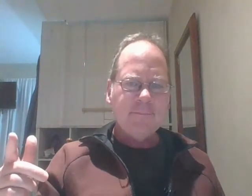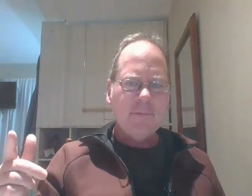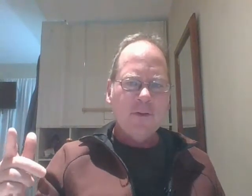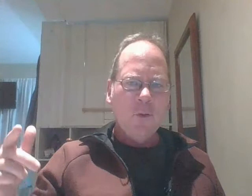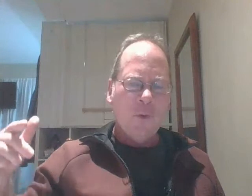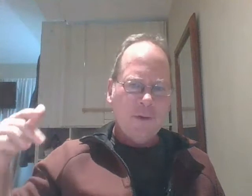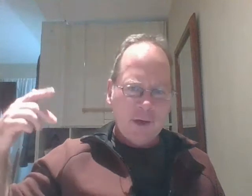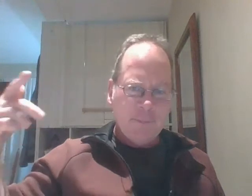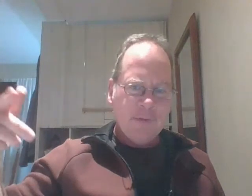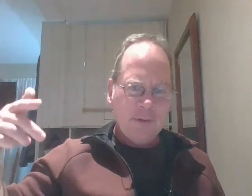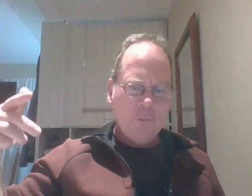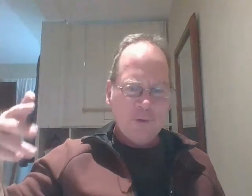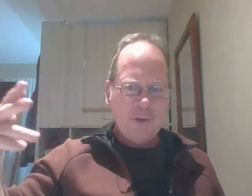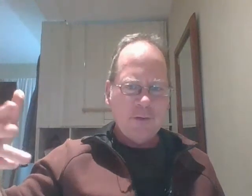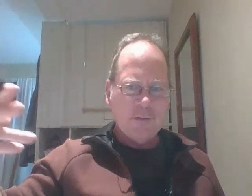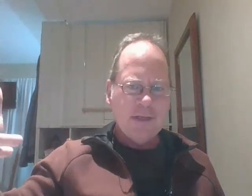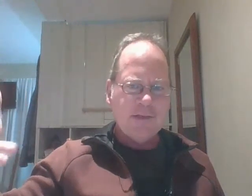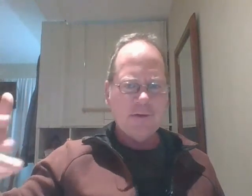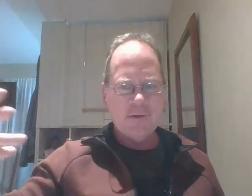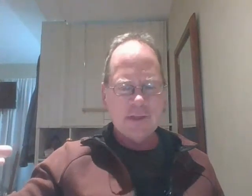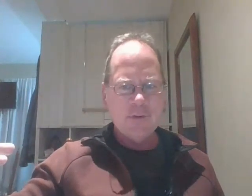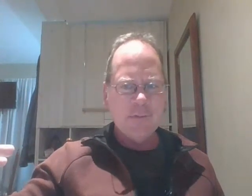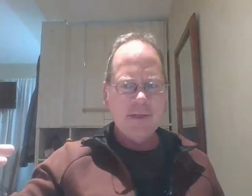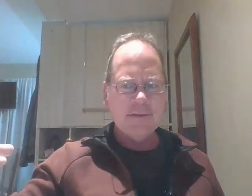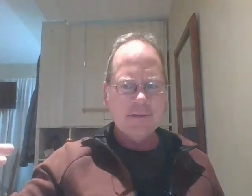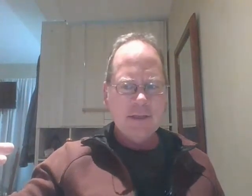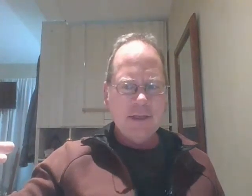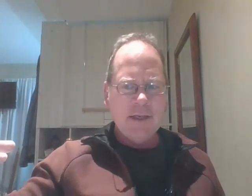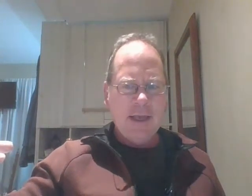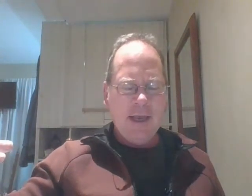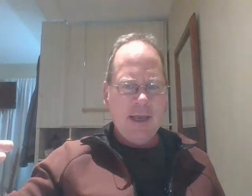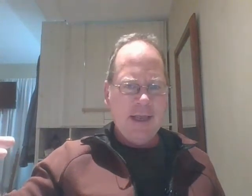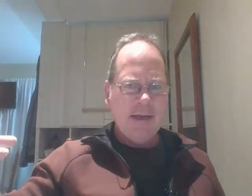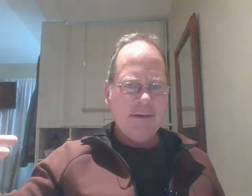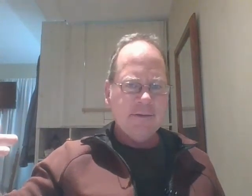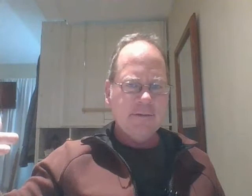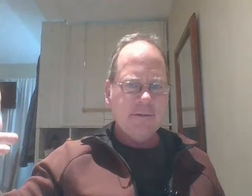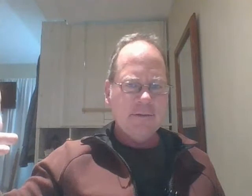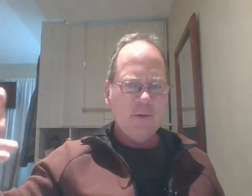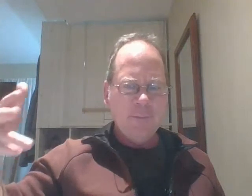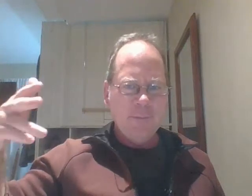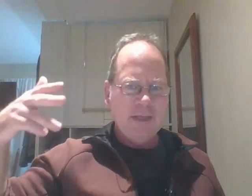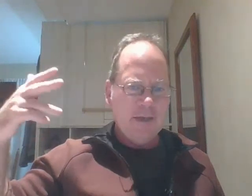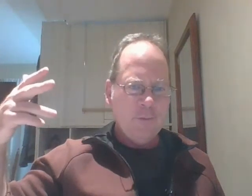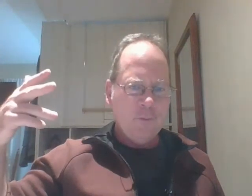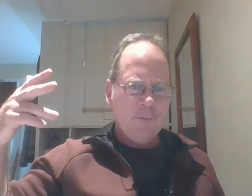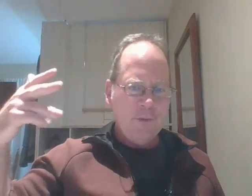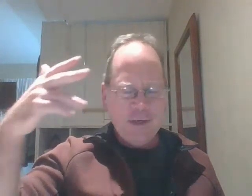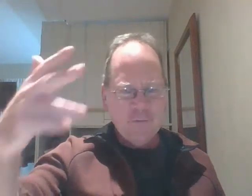when they're up when they're on their committees or their subcommittees and they're being they're interviewing